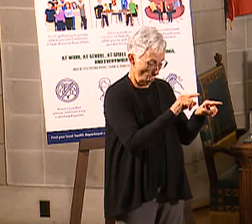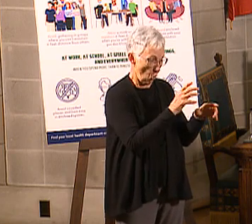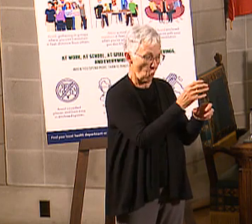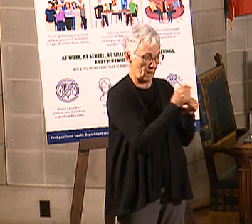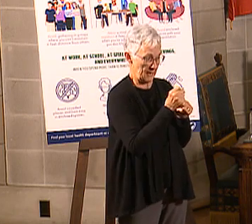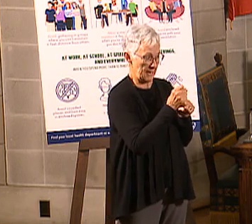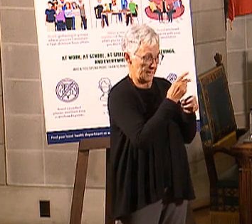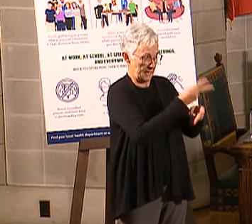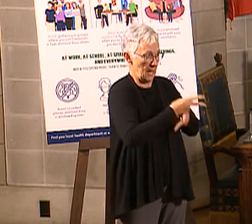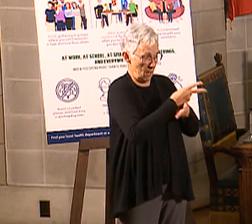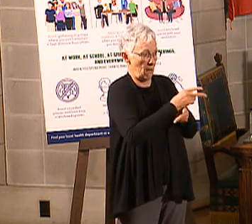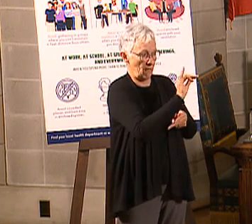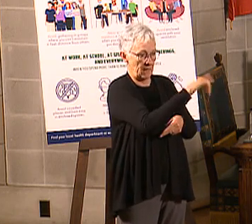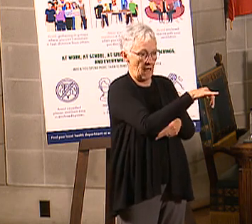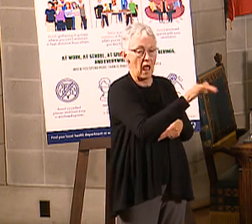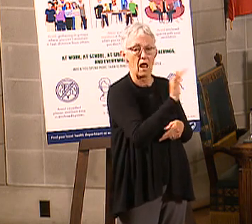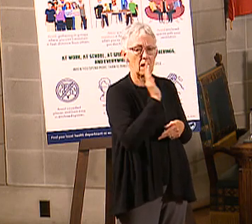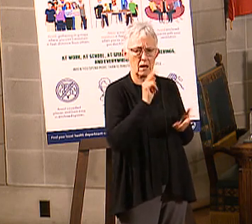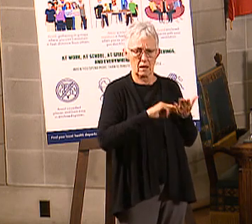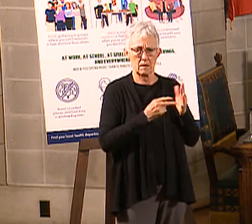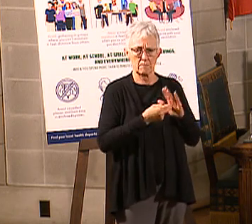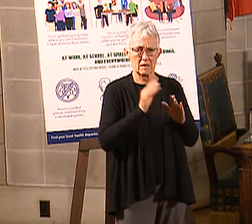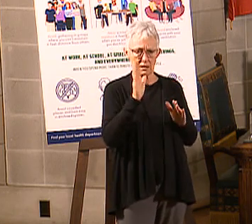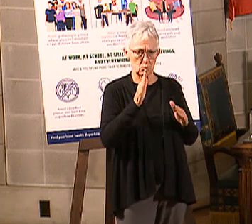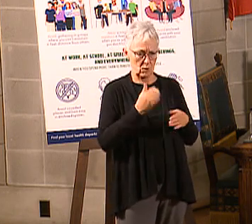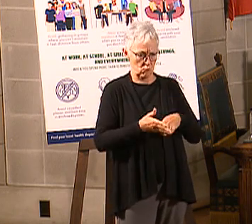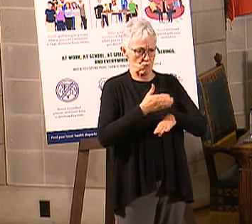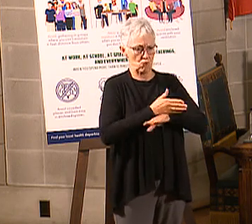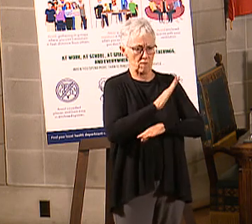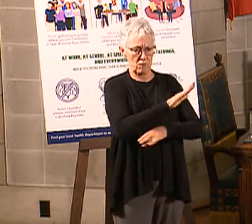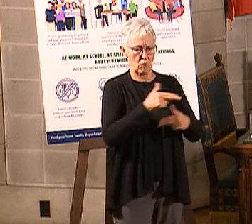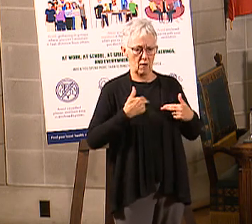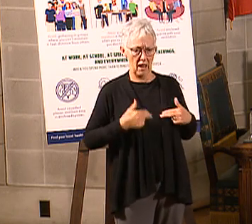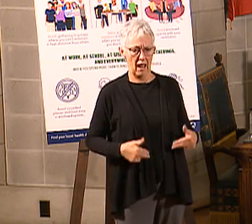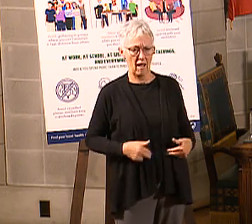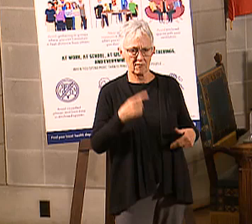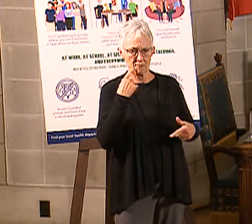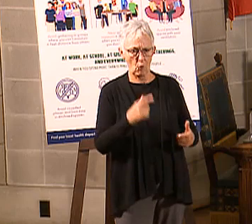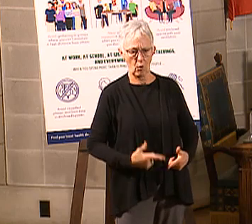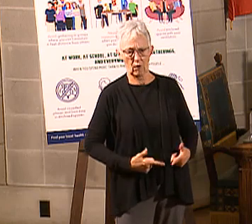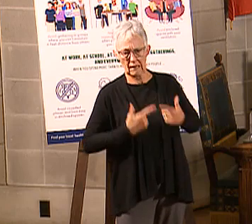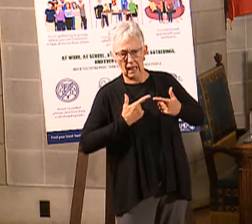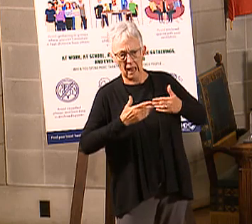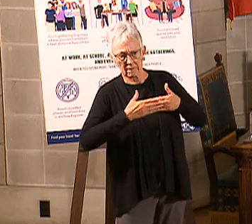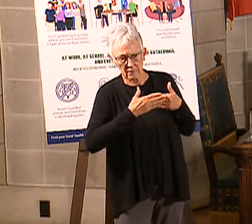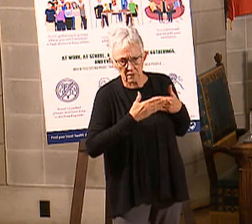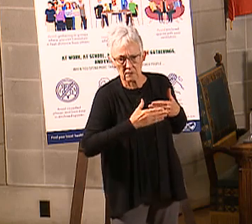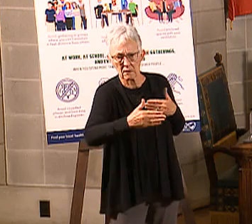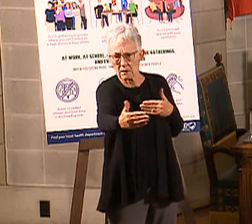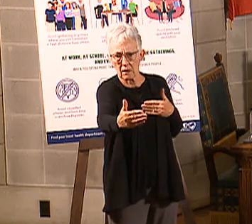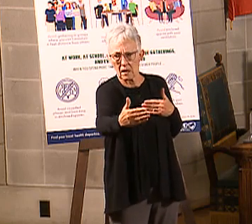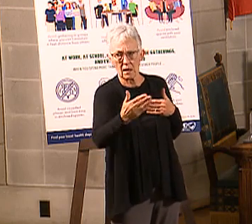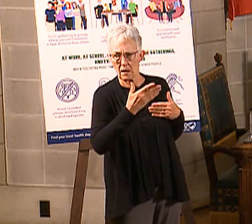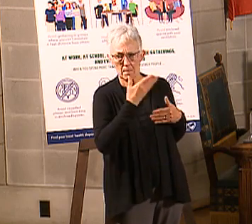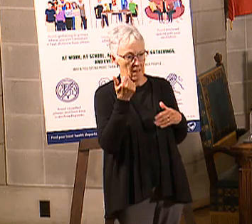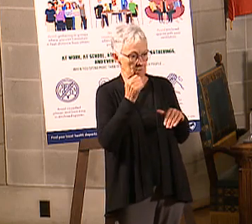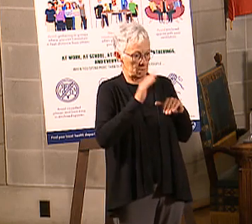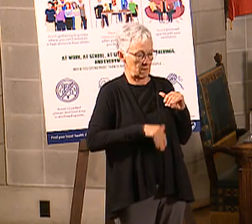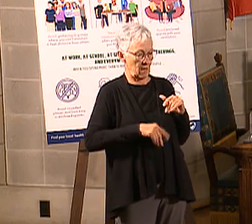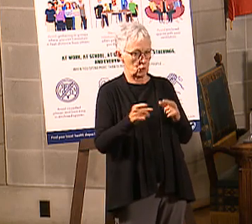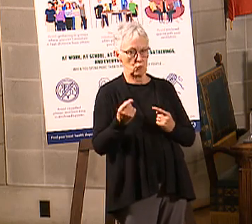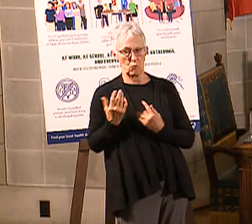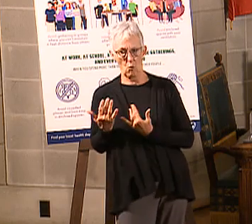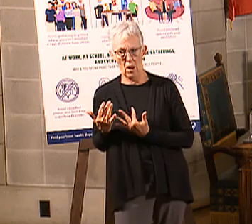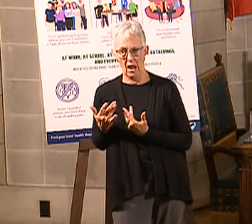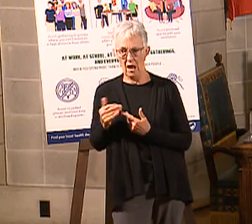it'll be, most importantly, better health outcomes for you because you won't wait until it gets really bad and show up at the emergency room.